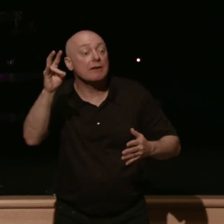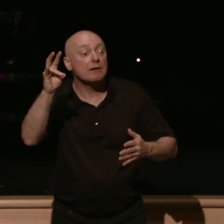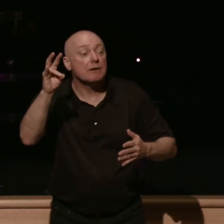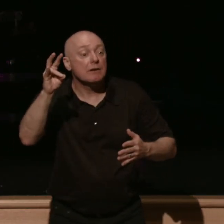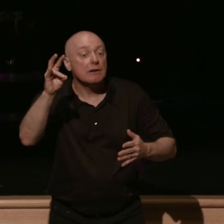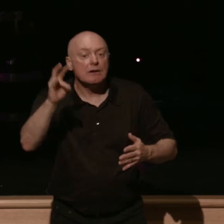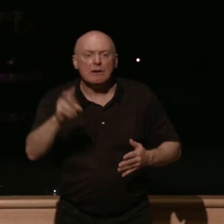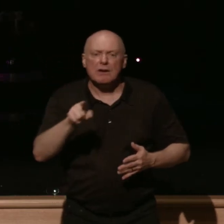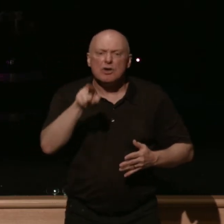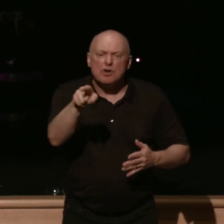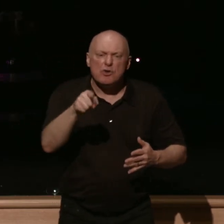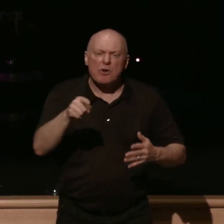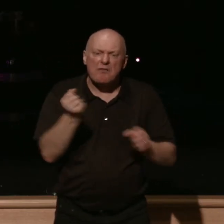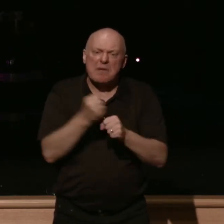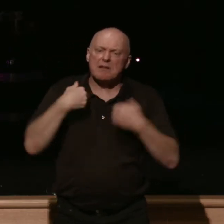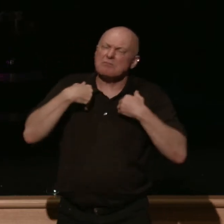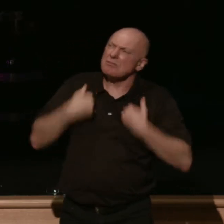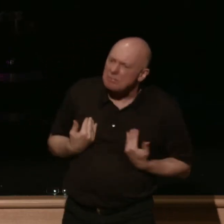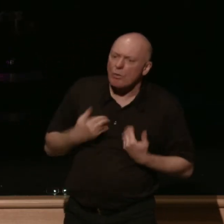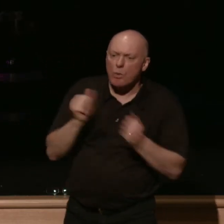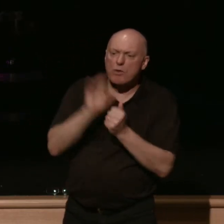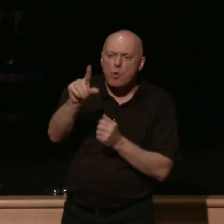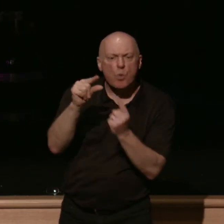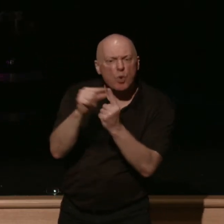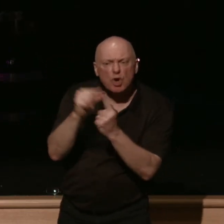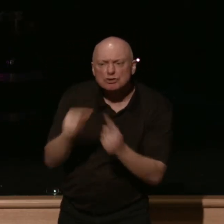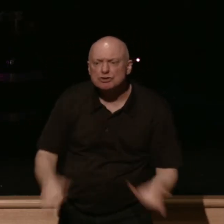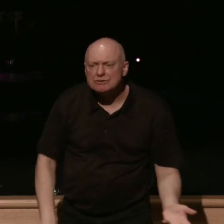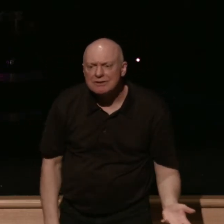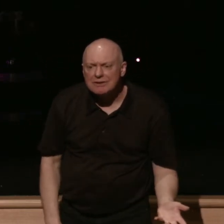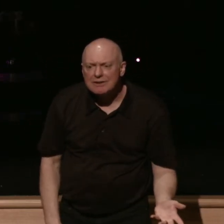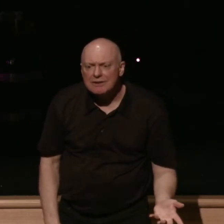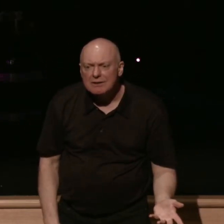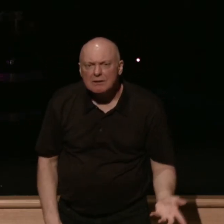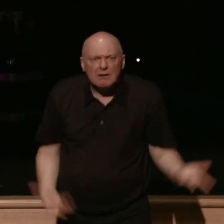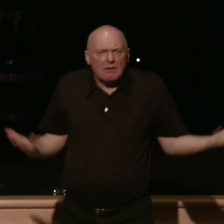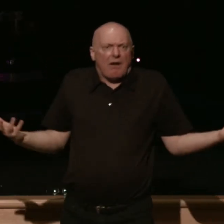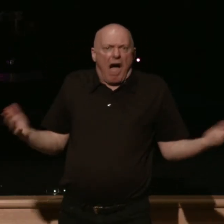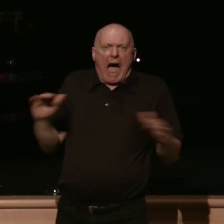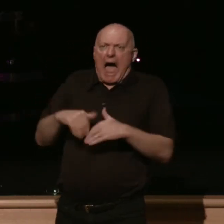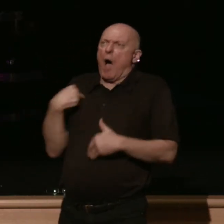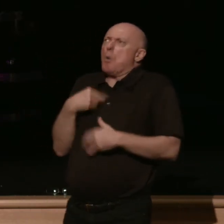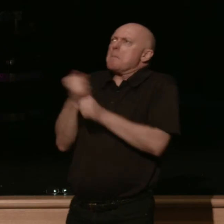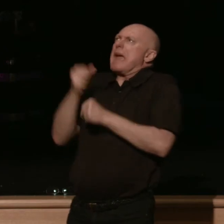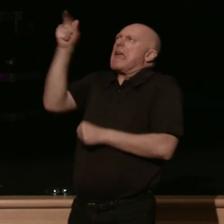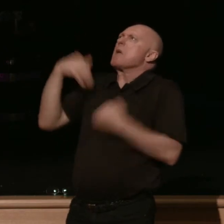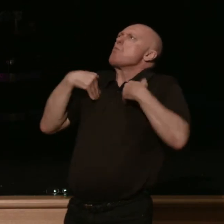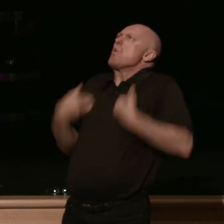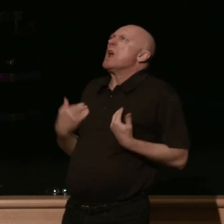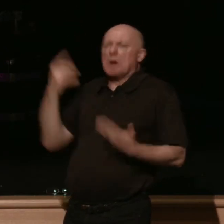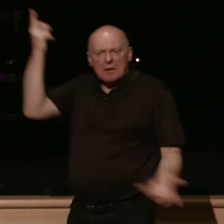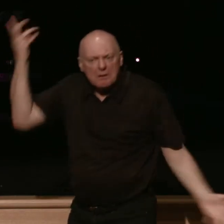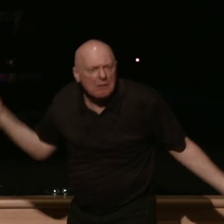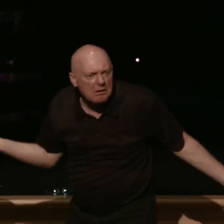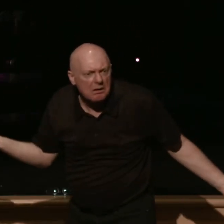wearied the Lord with your words. But you say, how have we wearied Him? By saying,